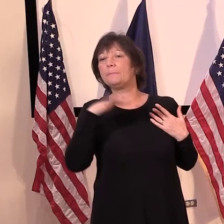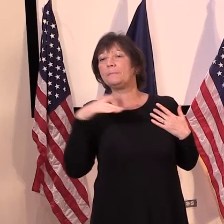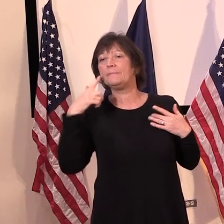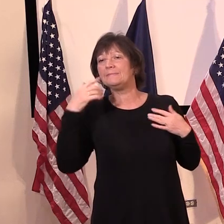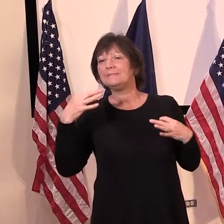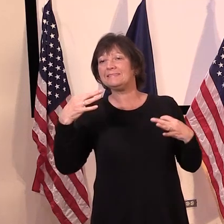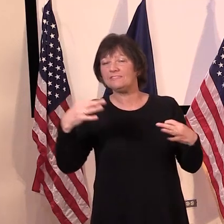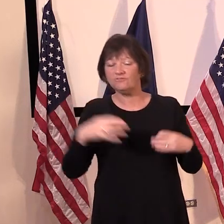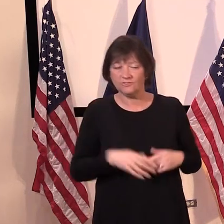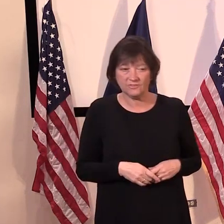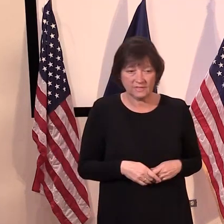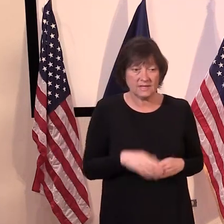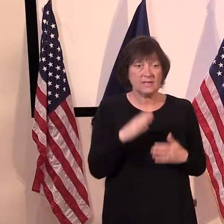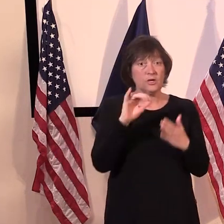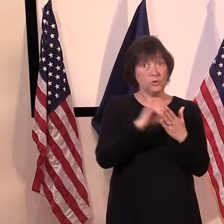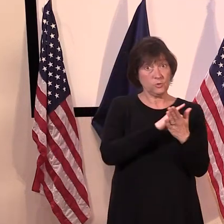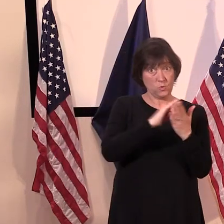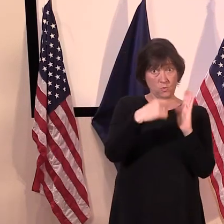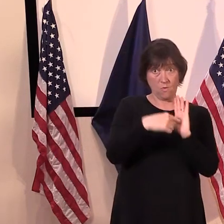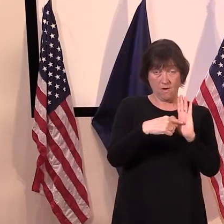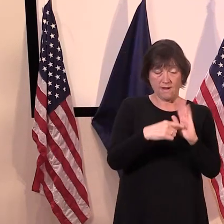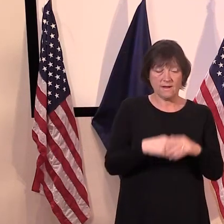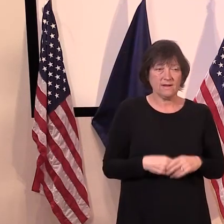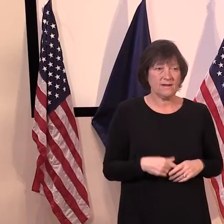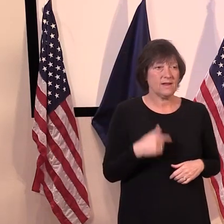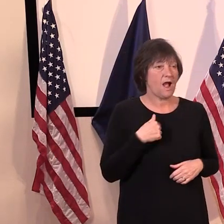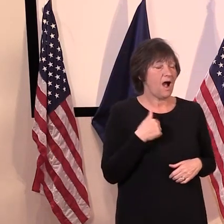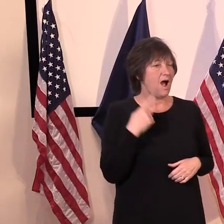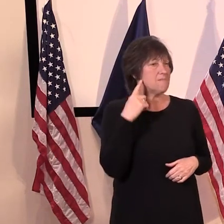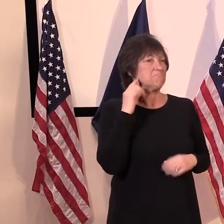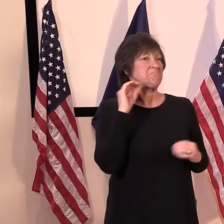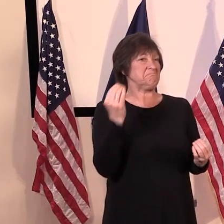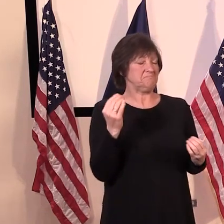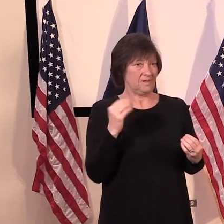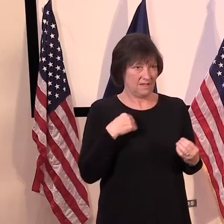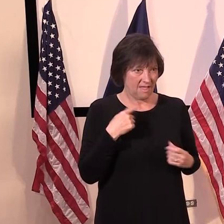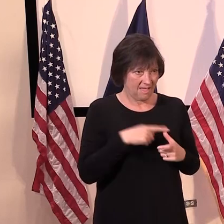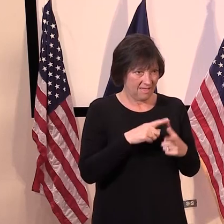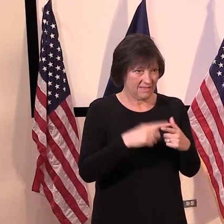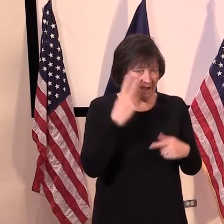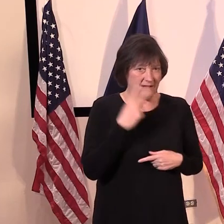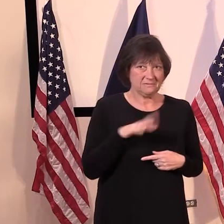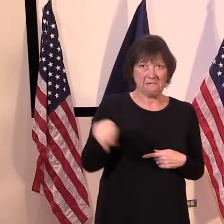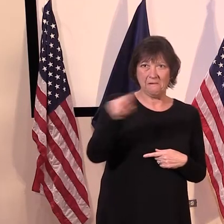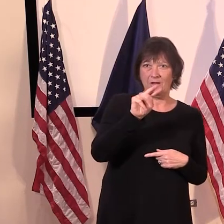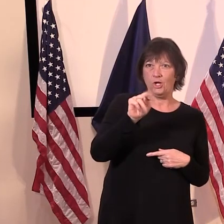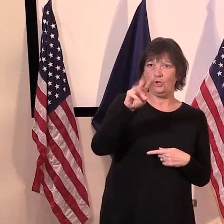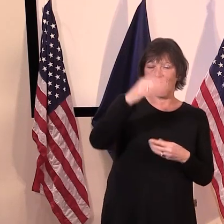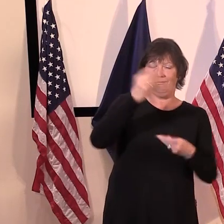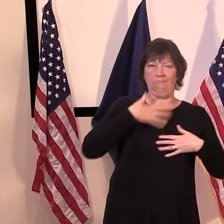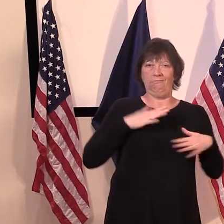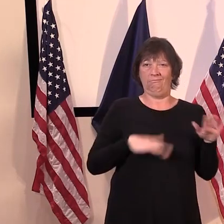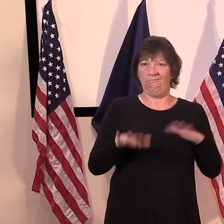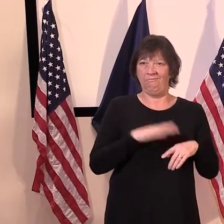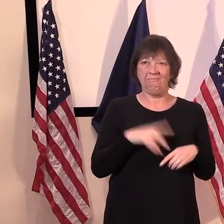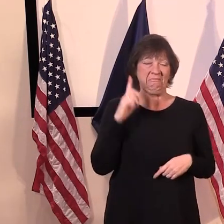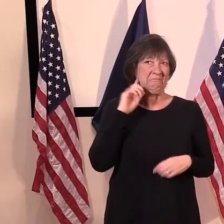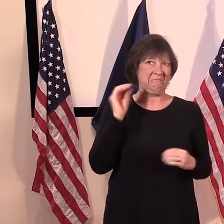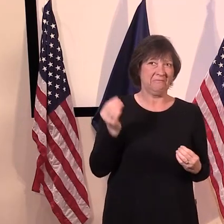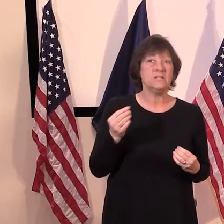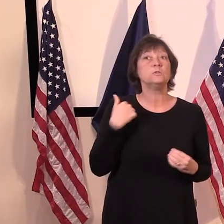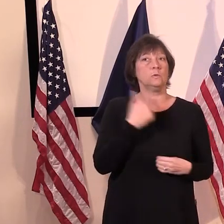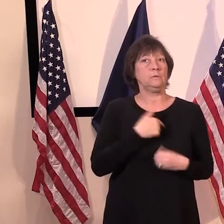Uh, some of what's happened in New York, for instance, I, I wasn't aware until I heard it from the media. So, um, um, we're